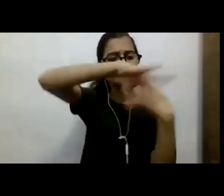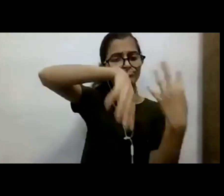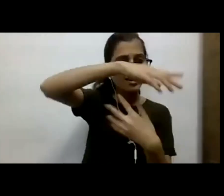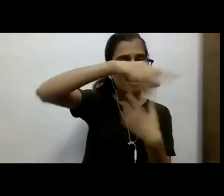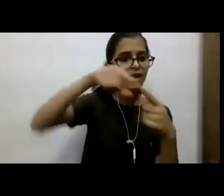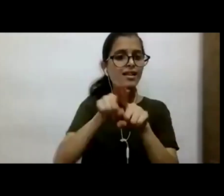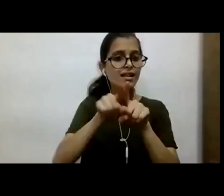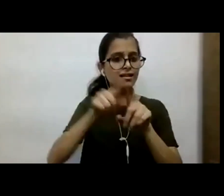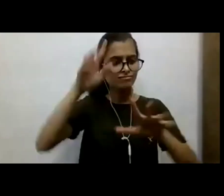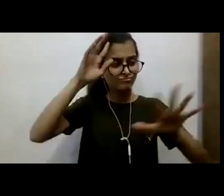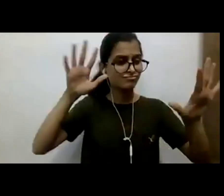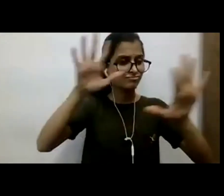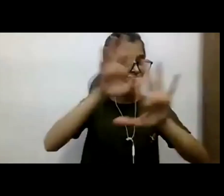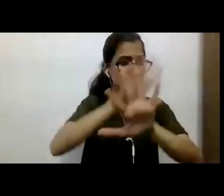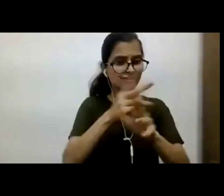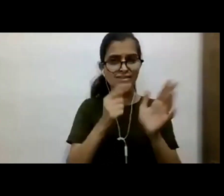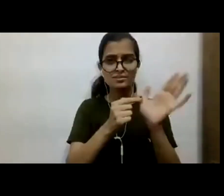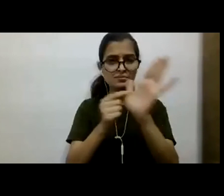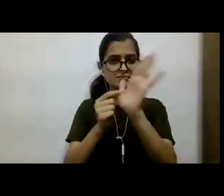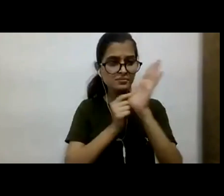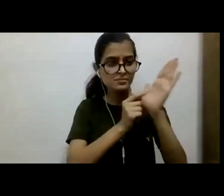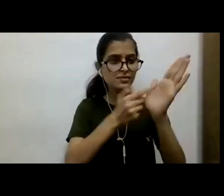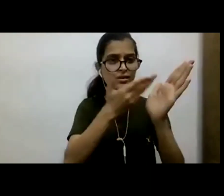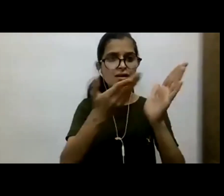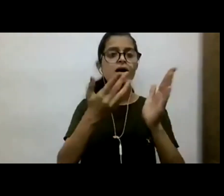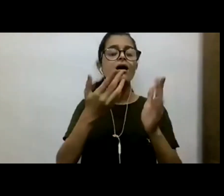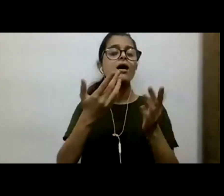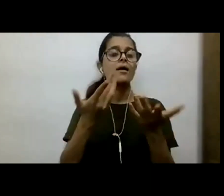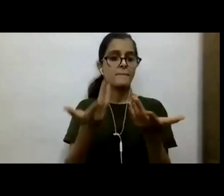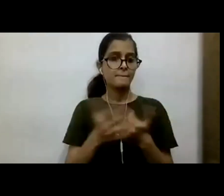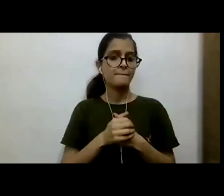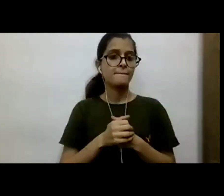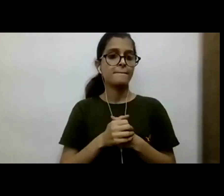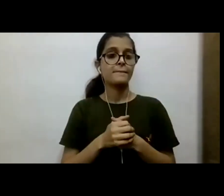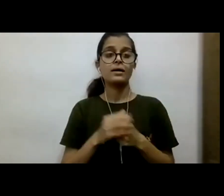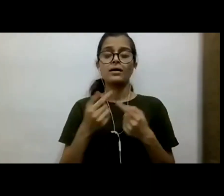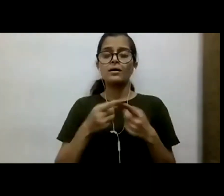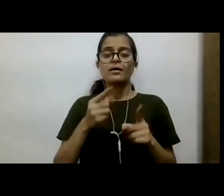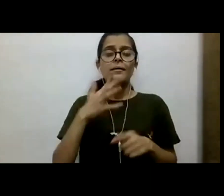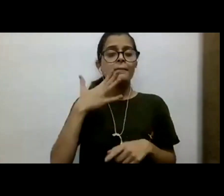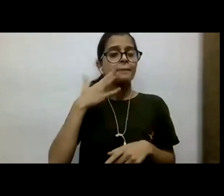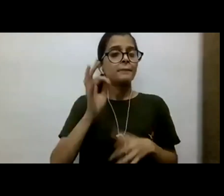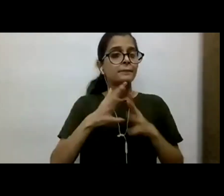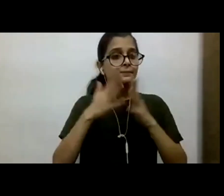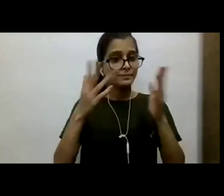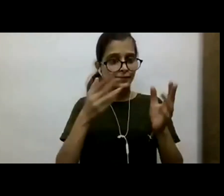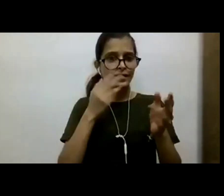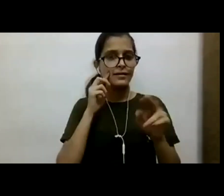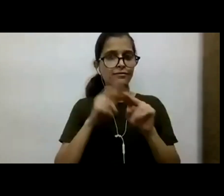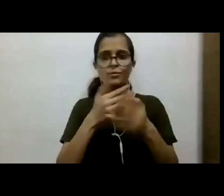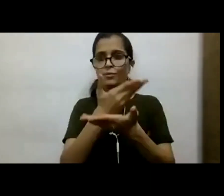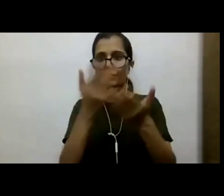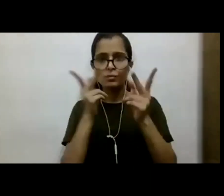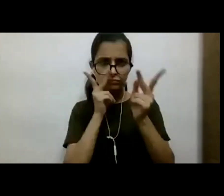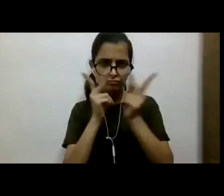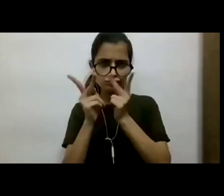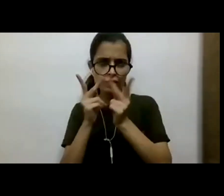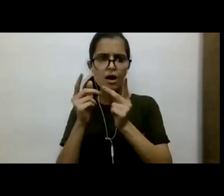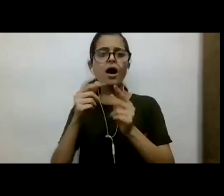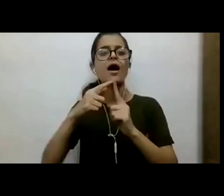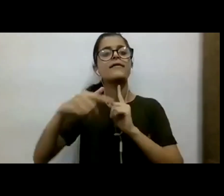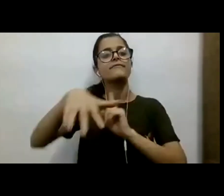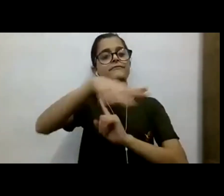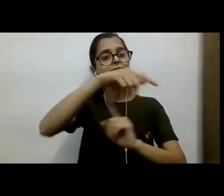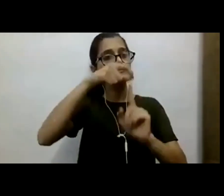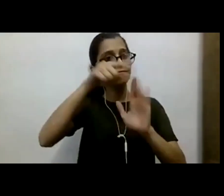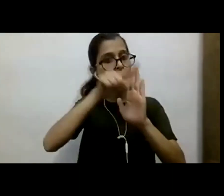as far as our environmental concerns are there. Now, a very important thing when we look at environmental policy is how does